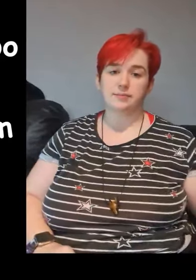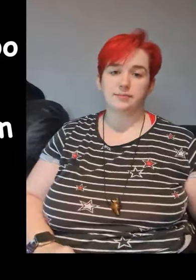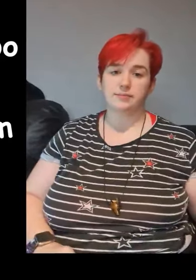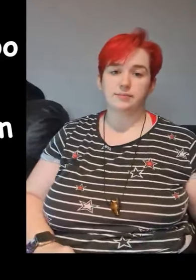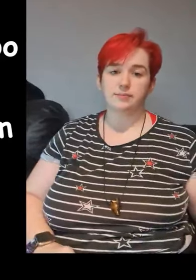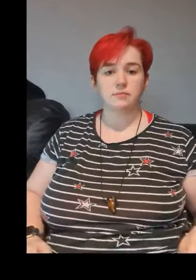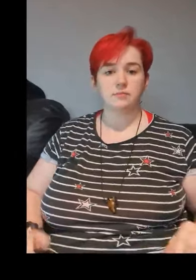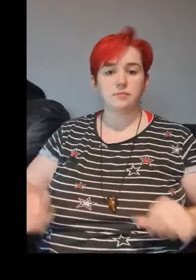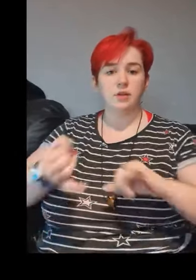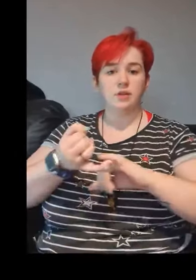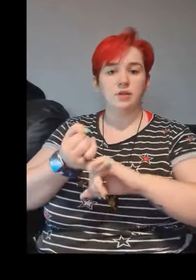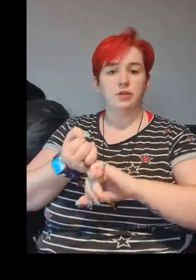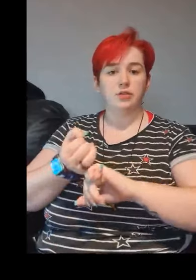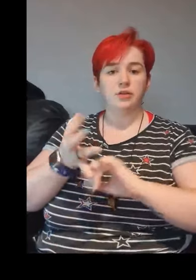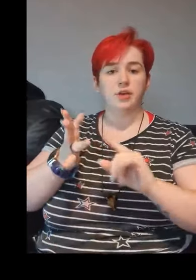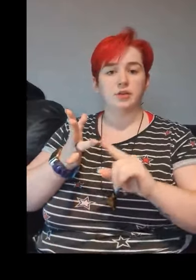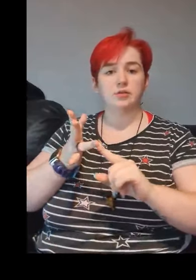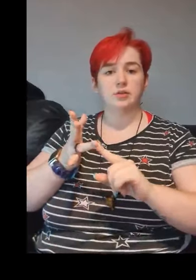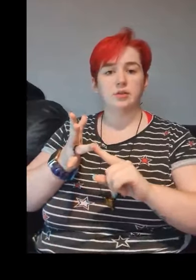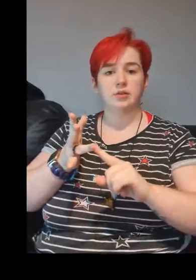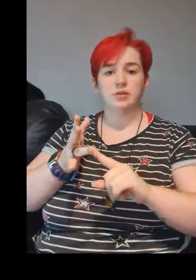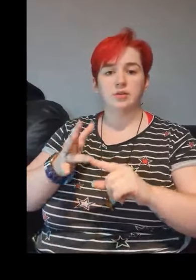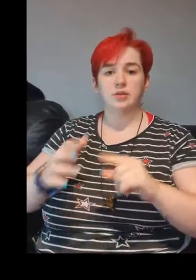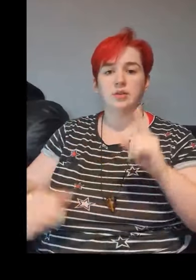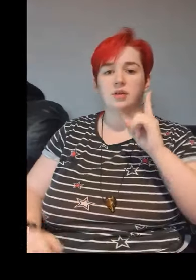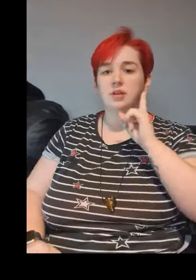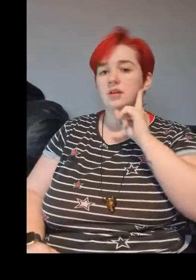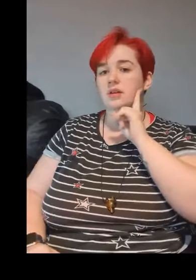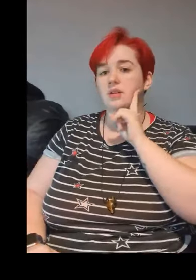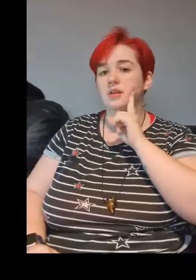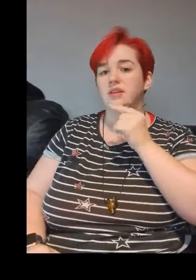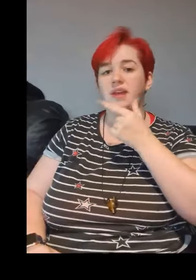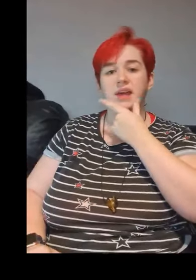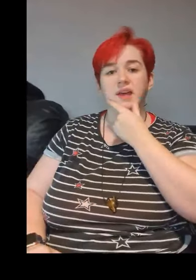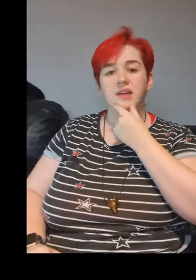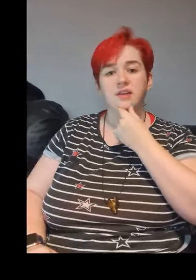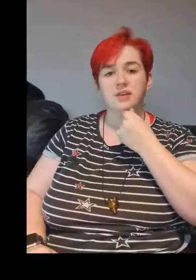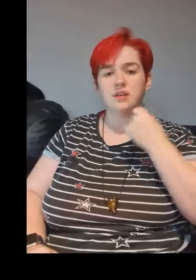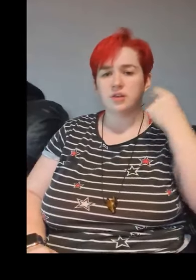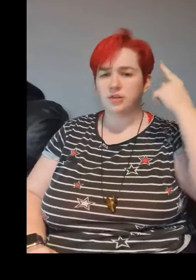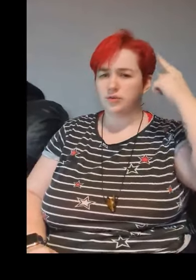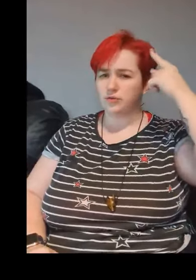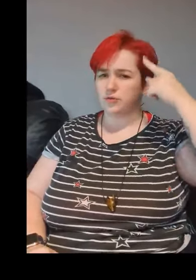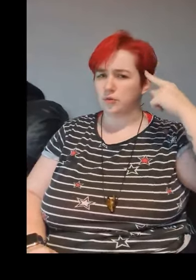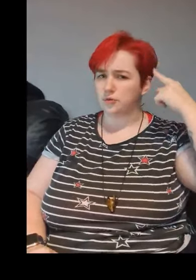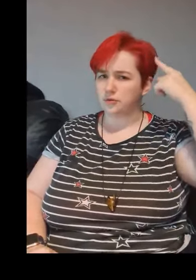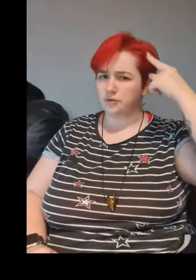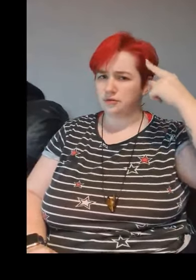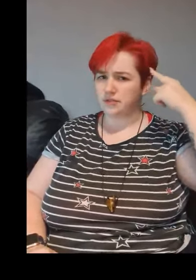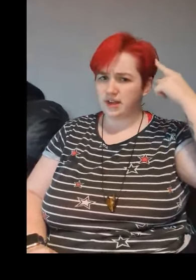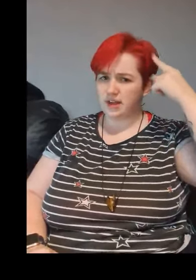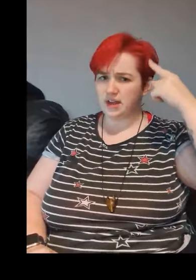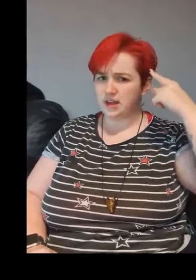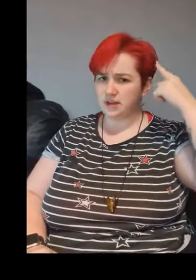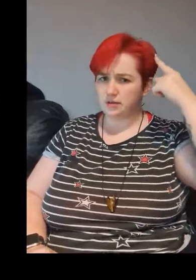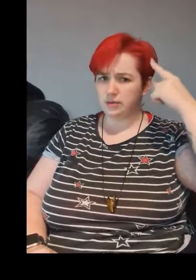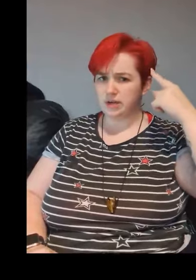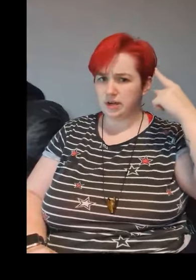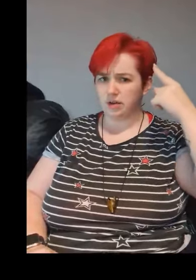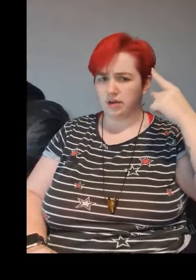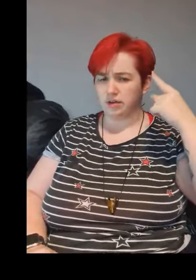so they fought very